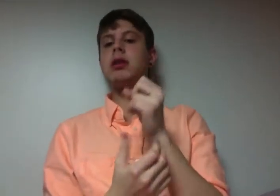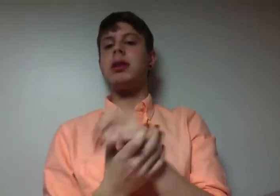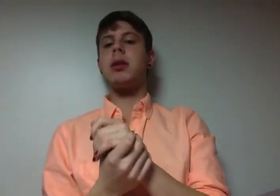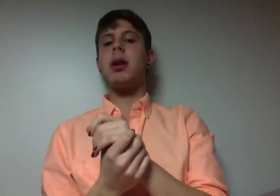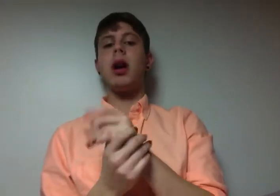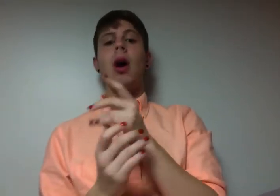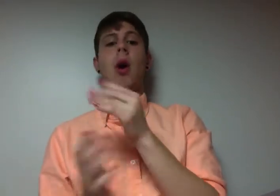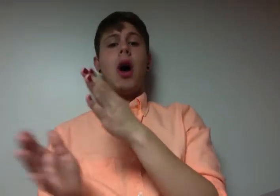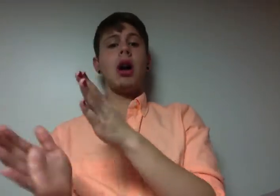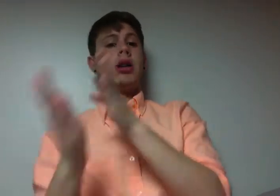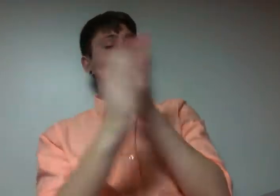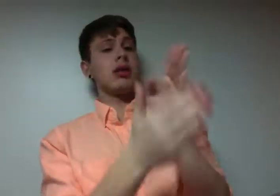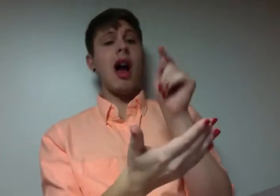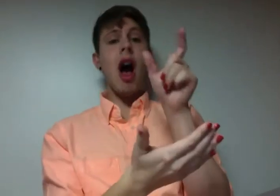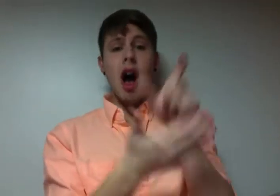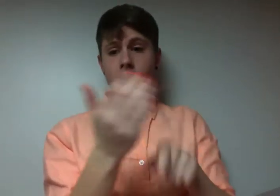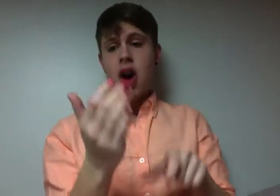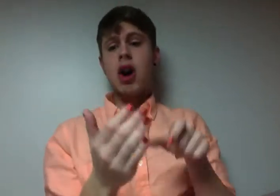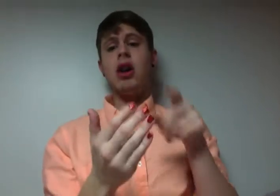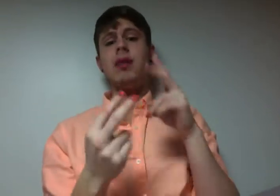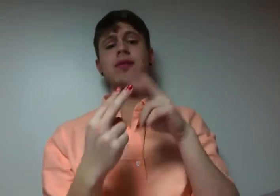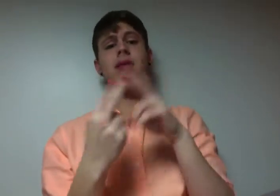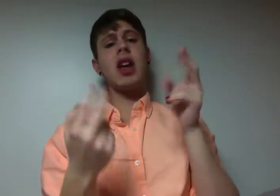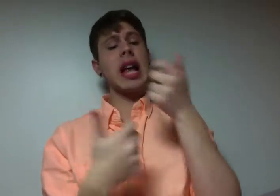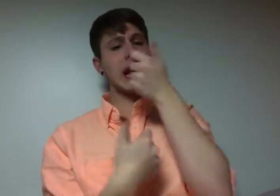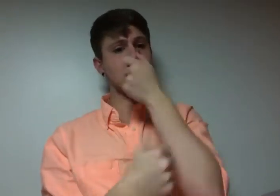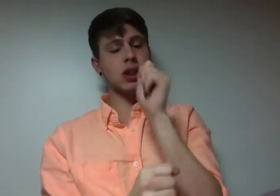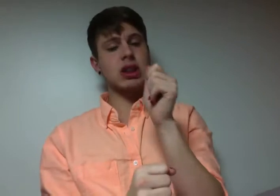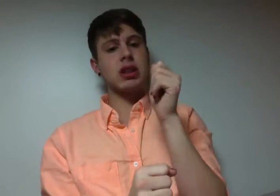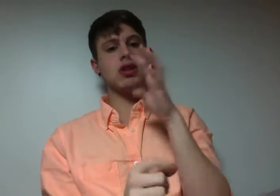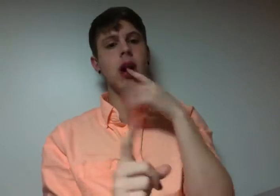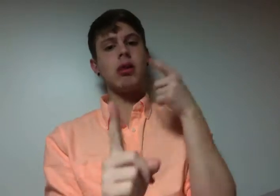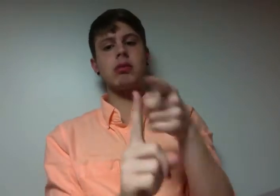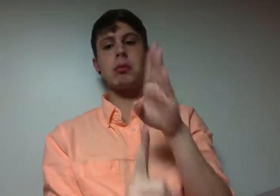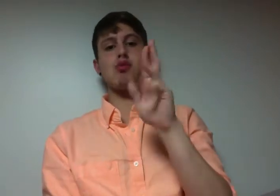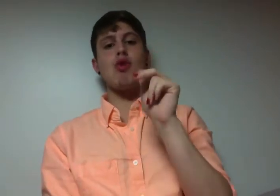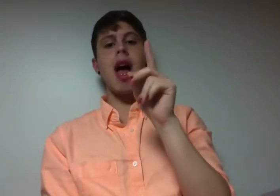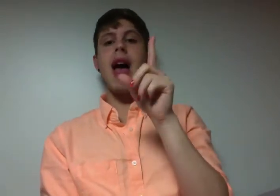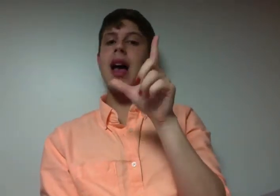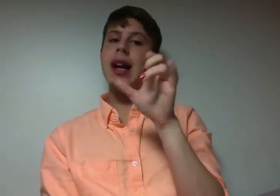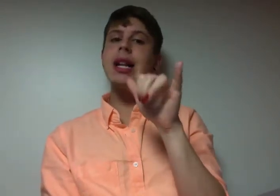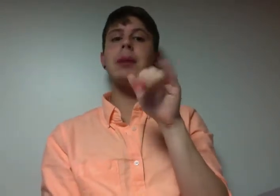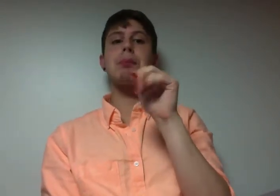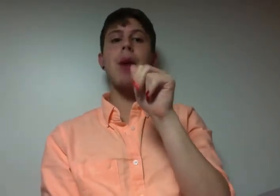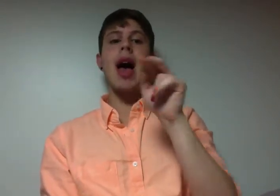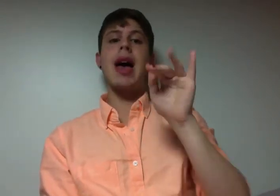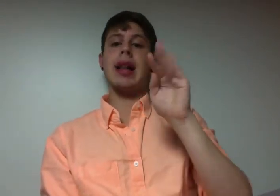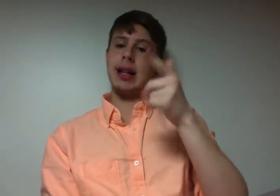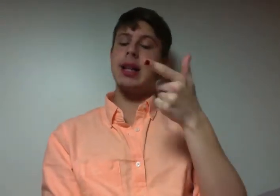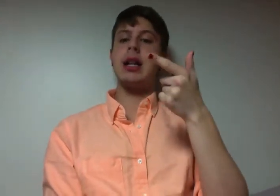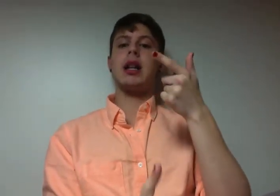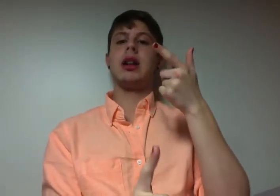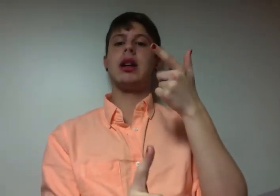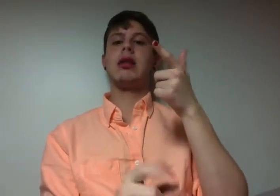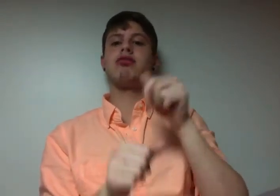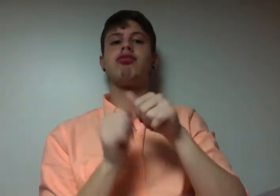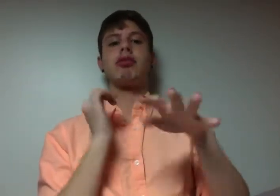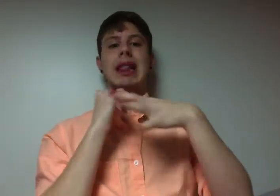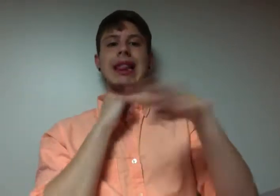But shit, it was ninety-nine cents. I've been coppin' it, washin' it, about to go and get some drinks. it's passin' up on those moccasins, someone else has been wreckin' it. But me in gorgy